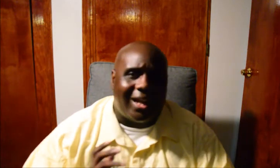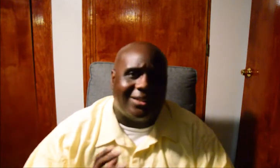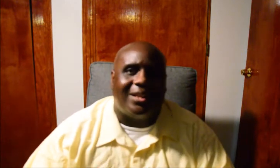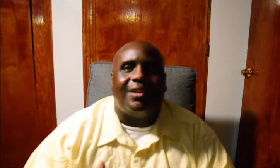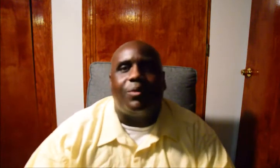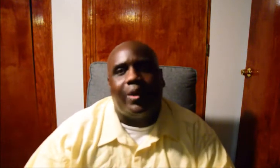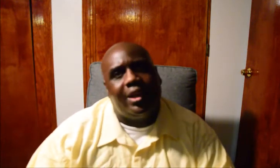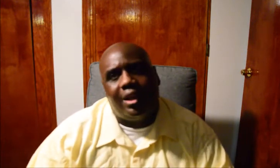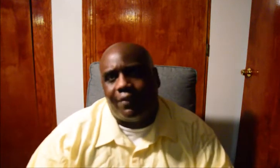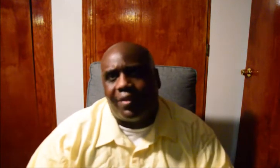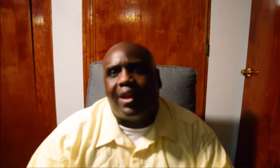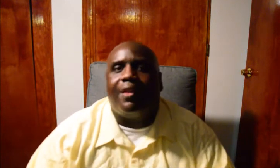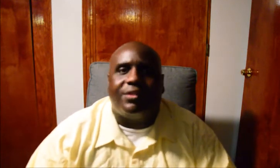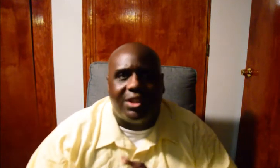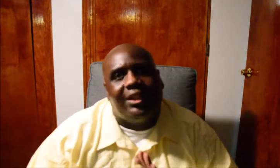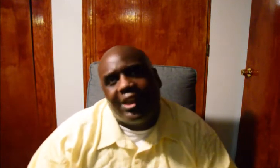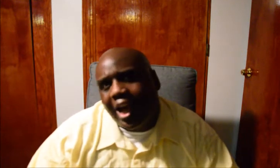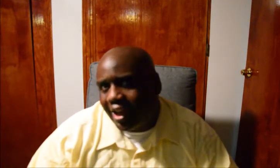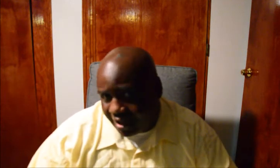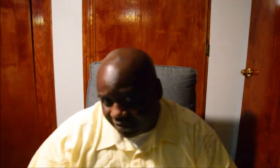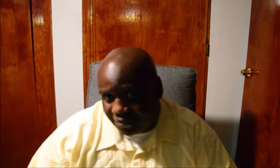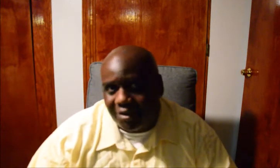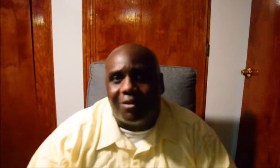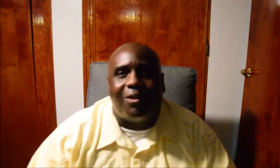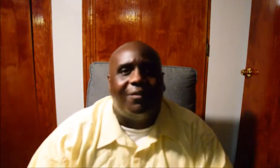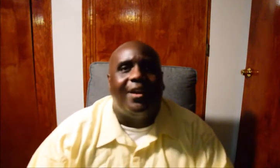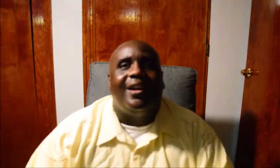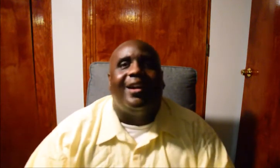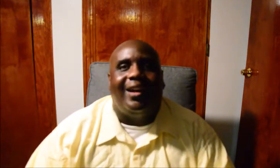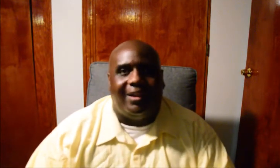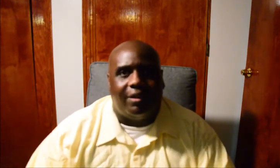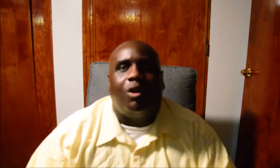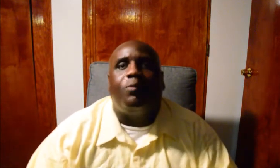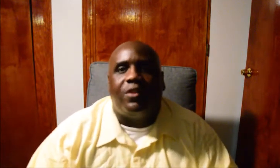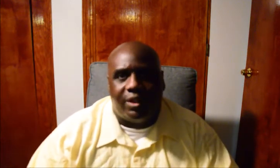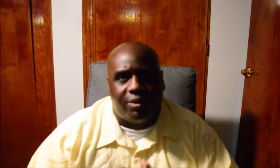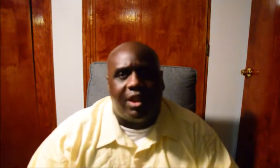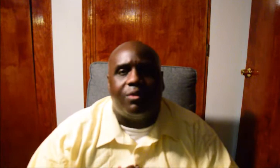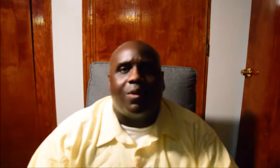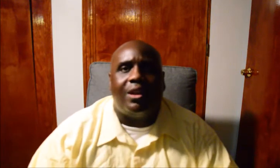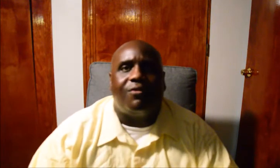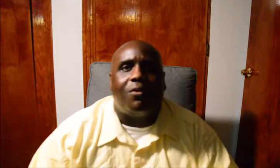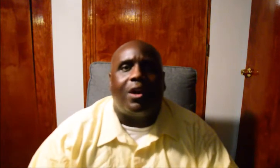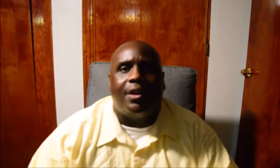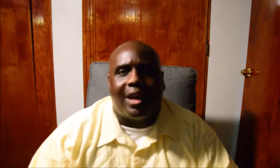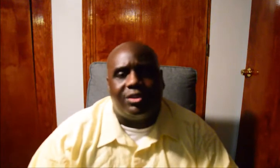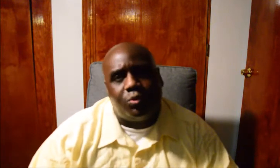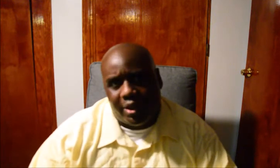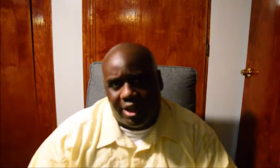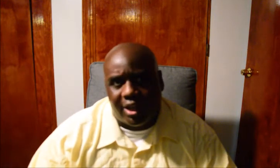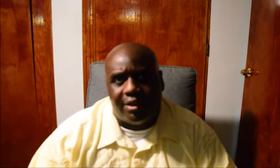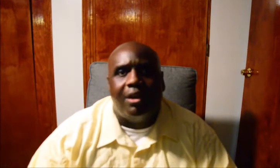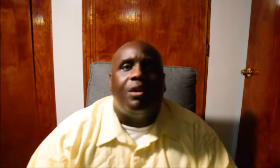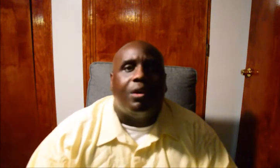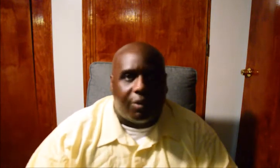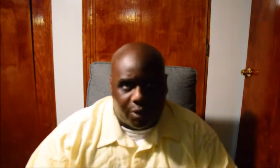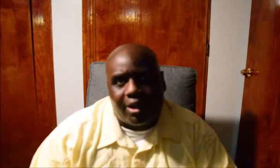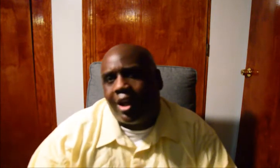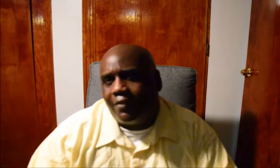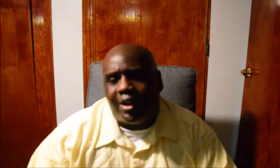you know, last day of the week and everything, TGIF, you know, and hopefully you're getting ready for a nice weekend.